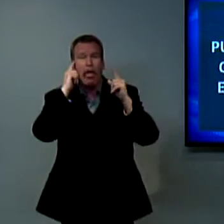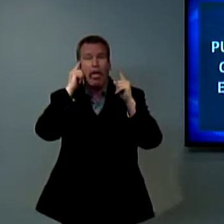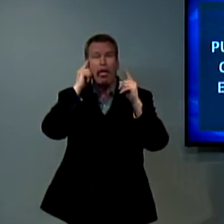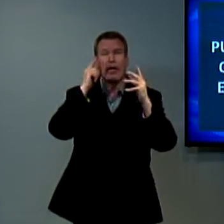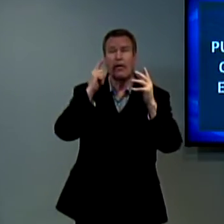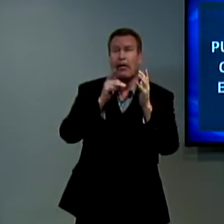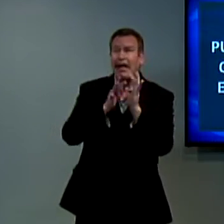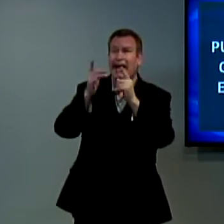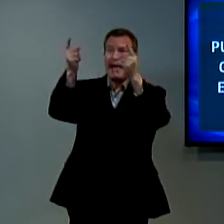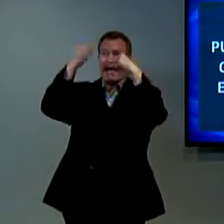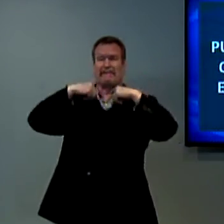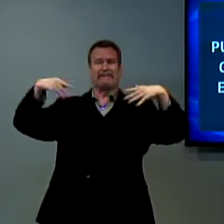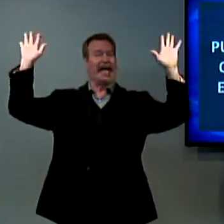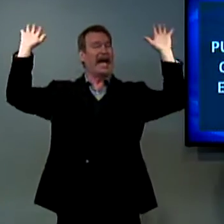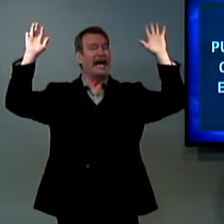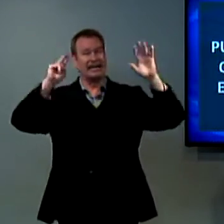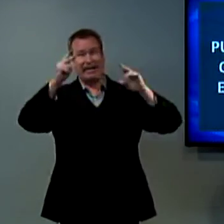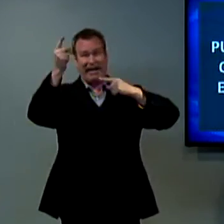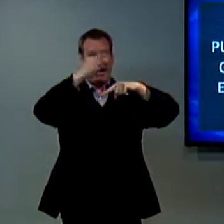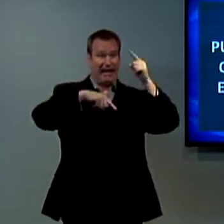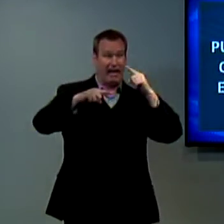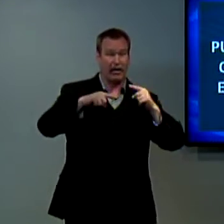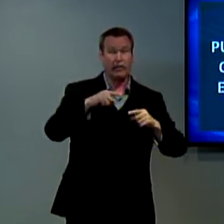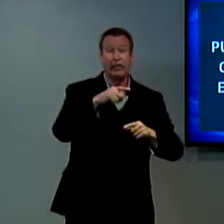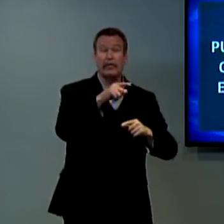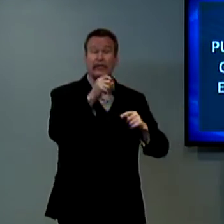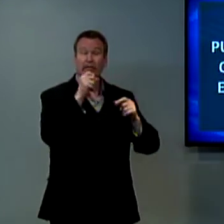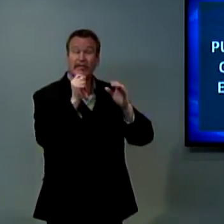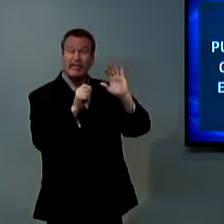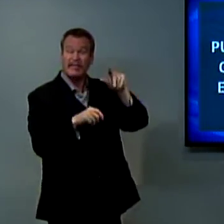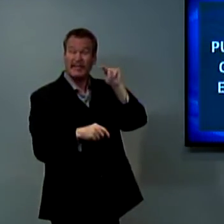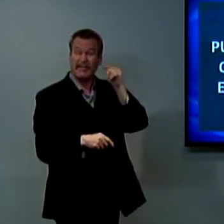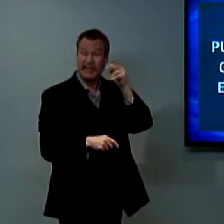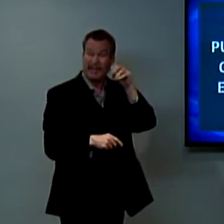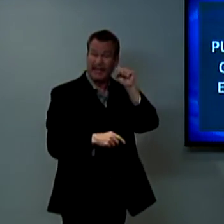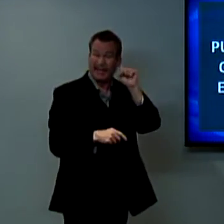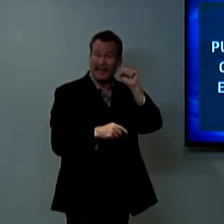And people had some misconceptions. They thought Jesus' second coming had already happened.